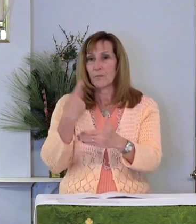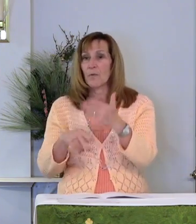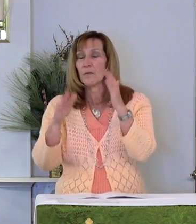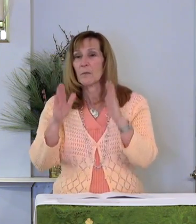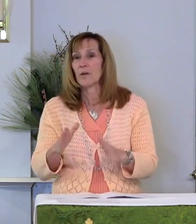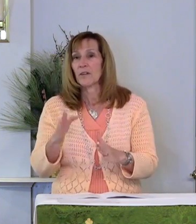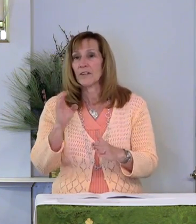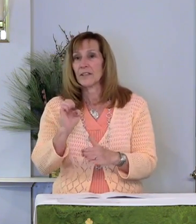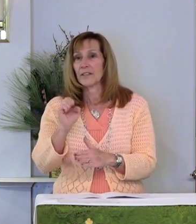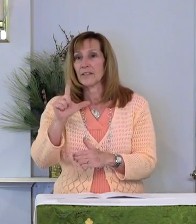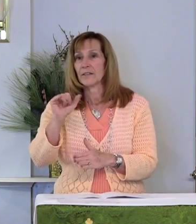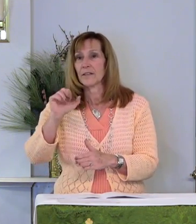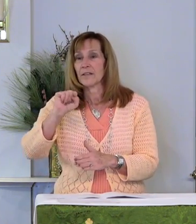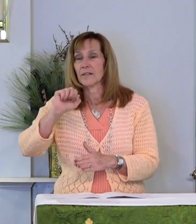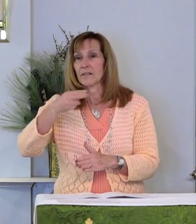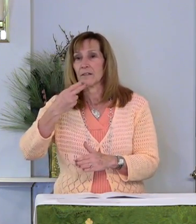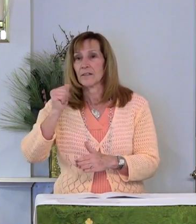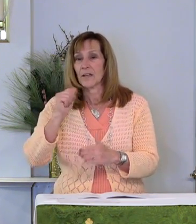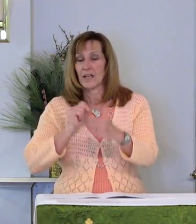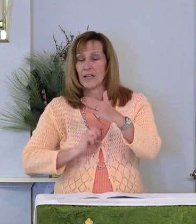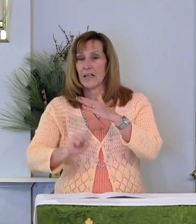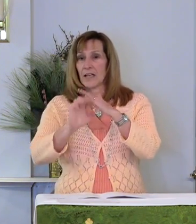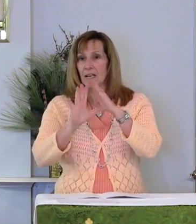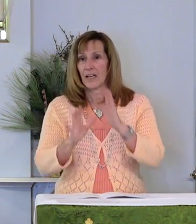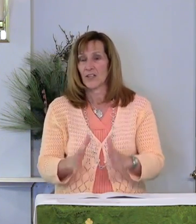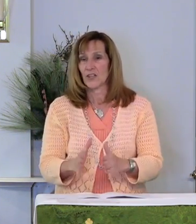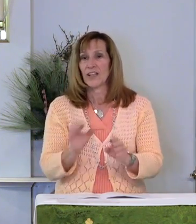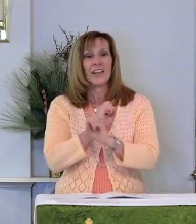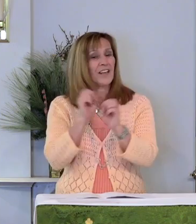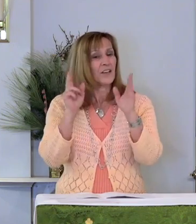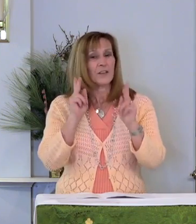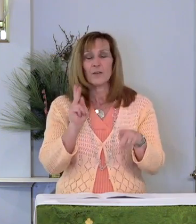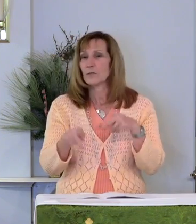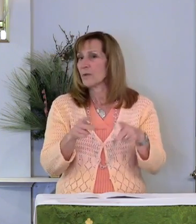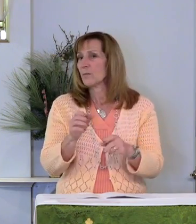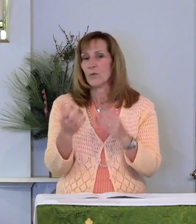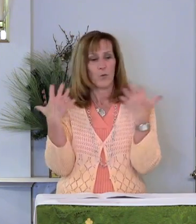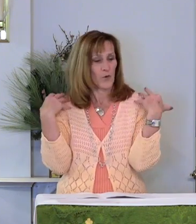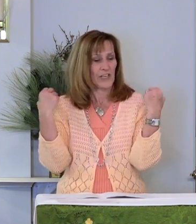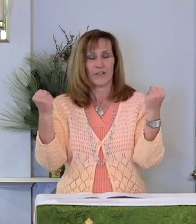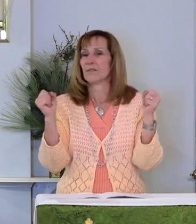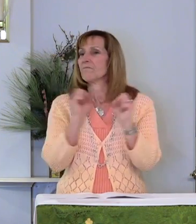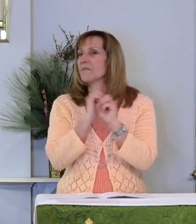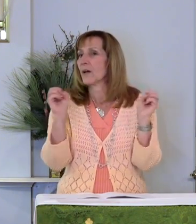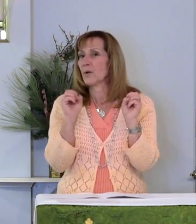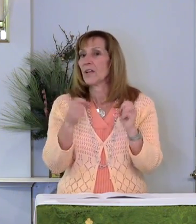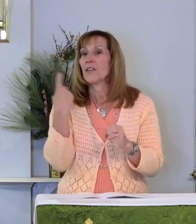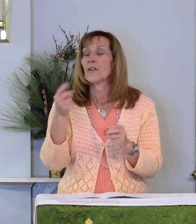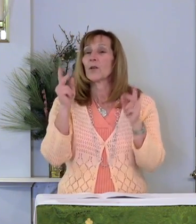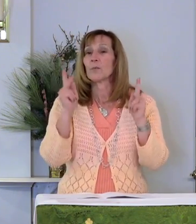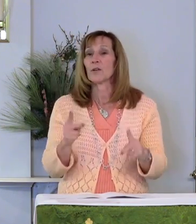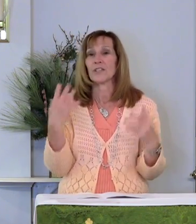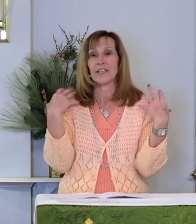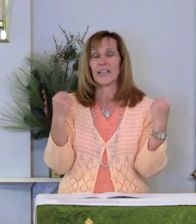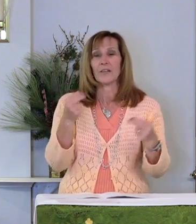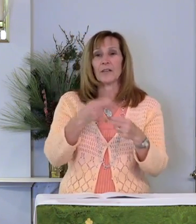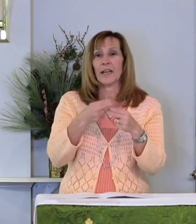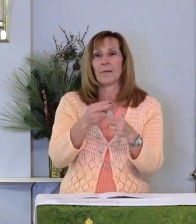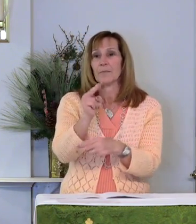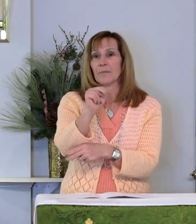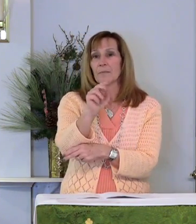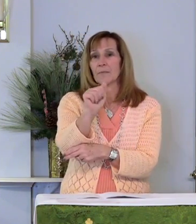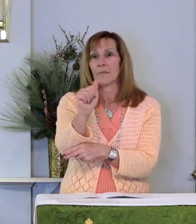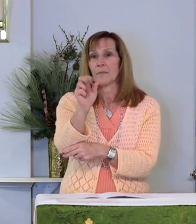Elisha. But none of those people were healed. The only one was Naaman.